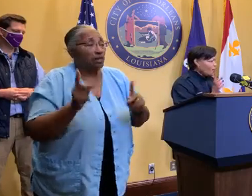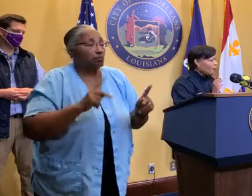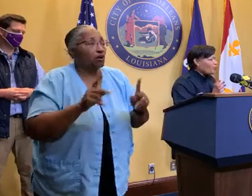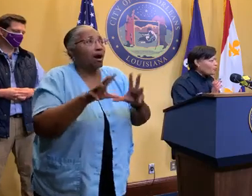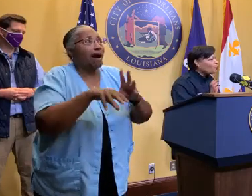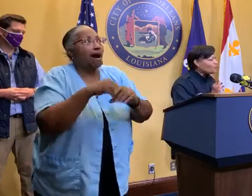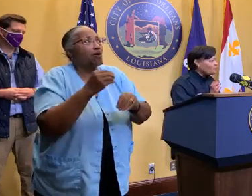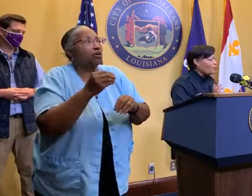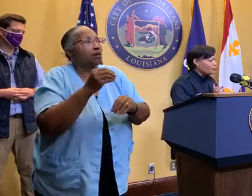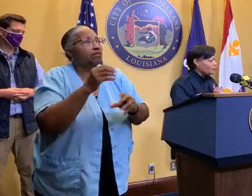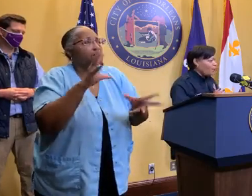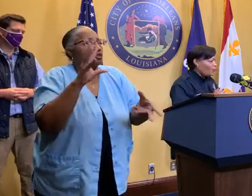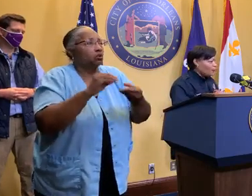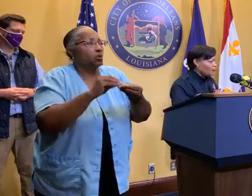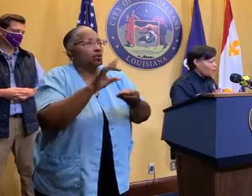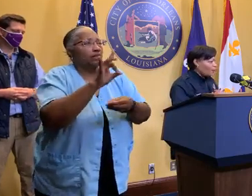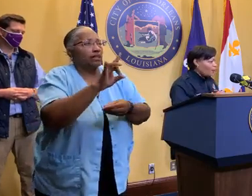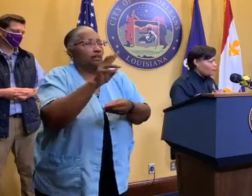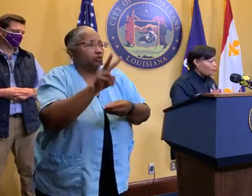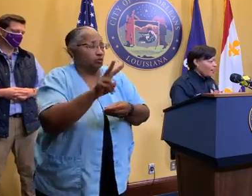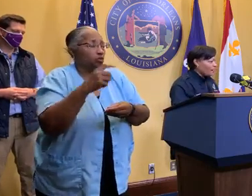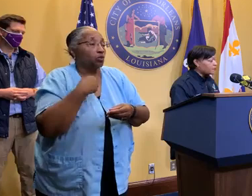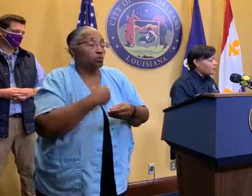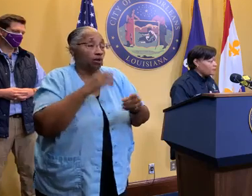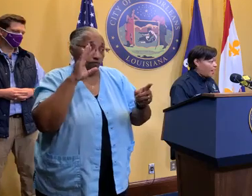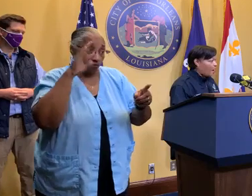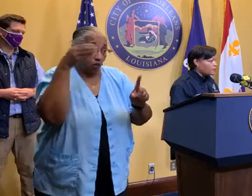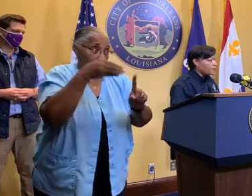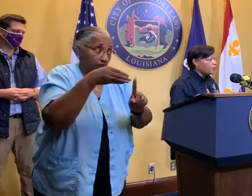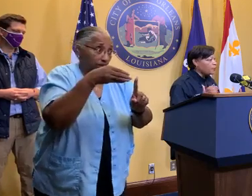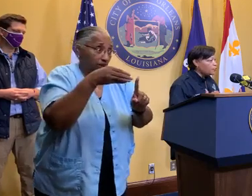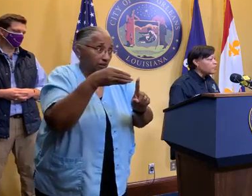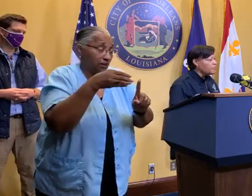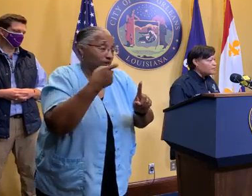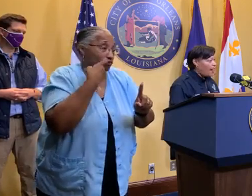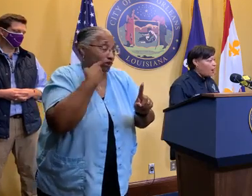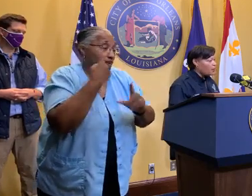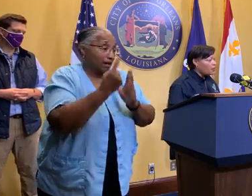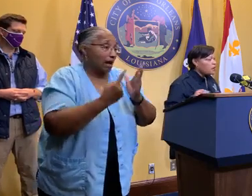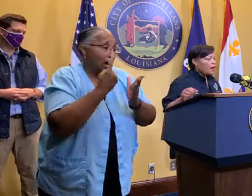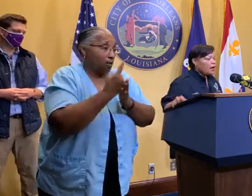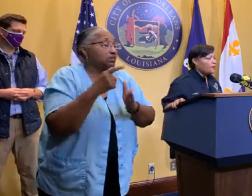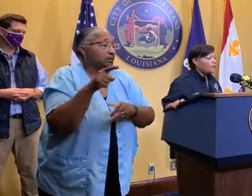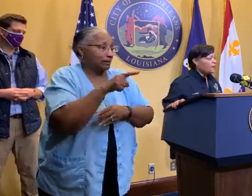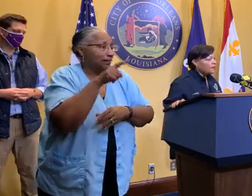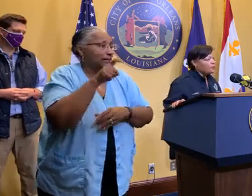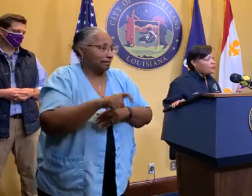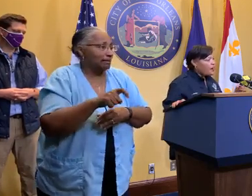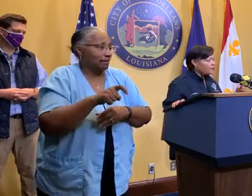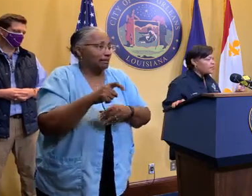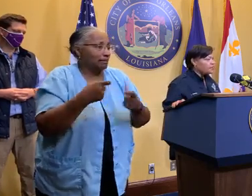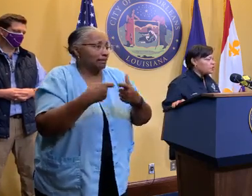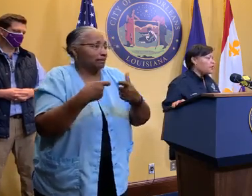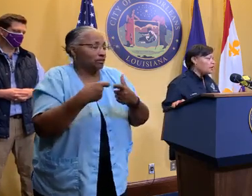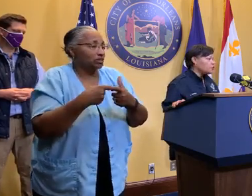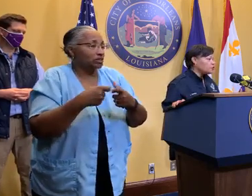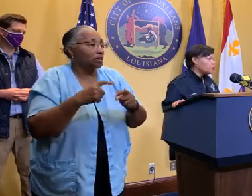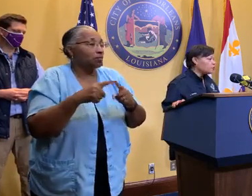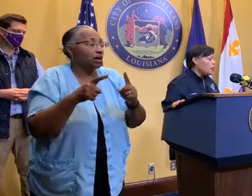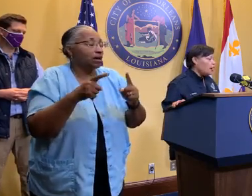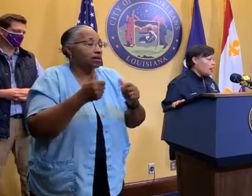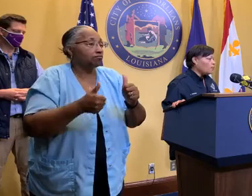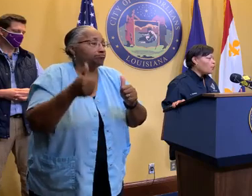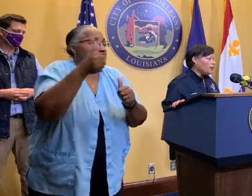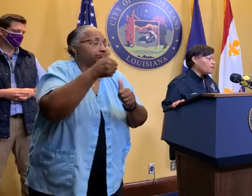that we were really focusing on over the past couple of hours that we knew needed power. But, again, the prioritization comes